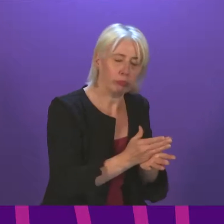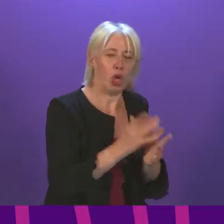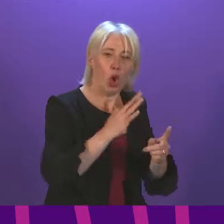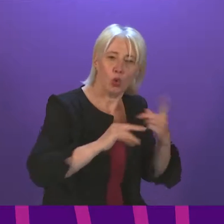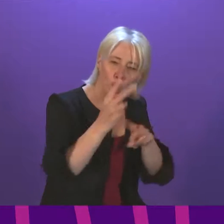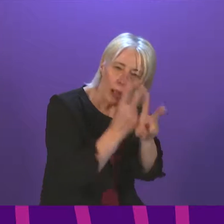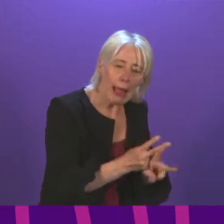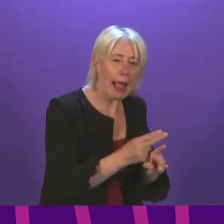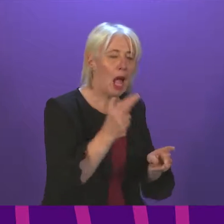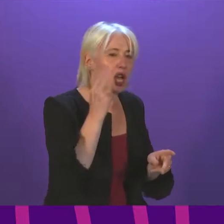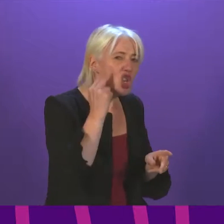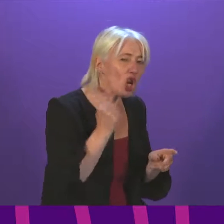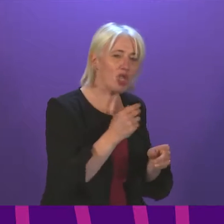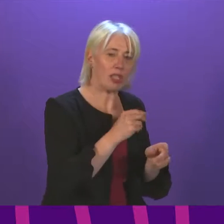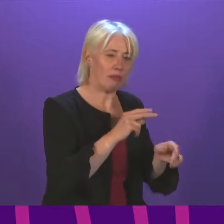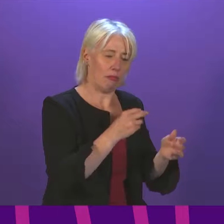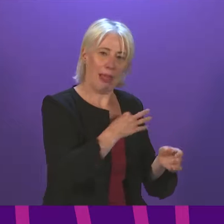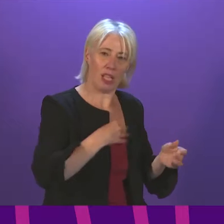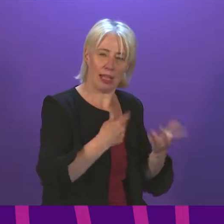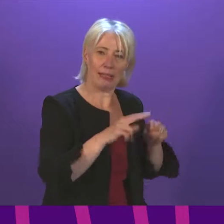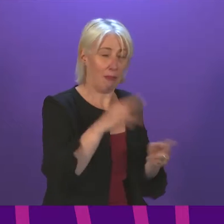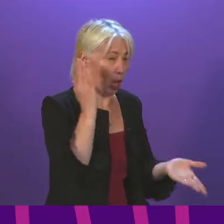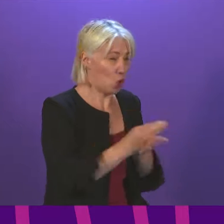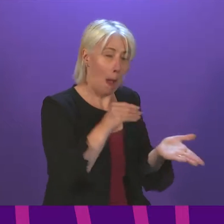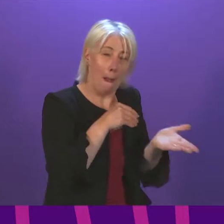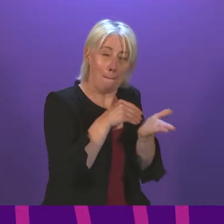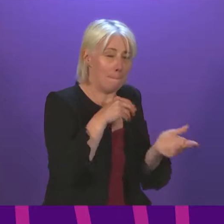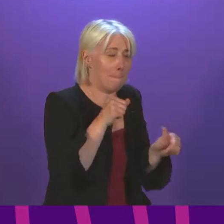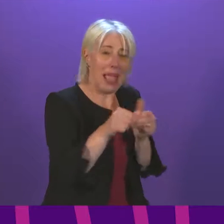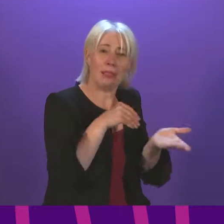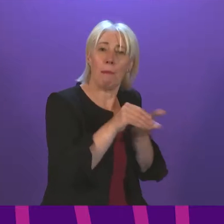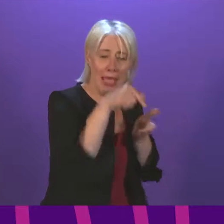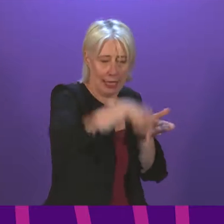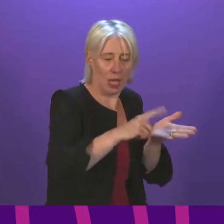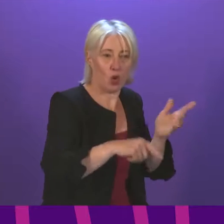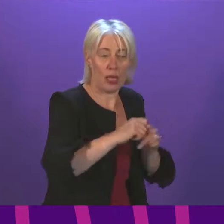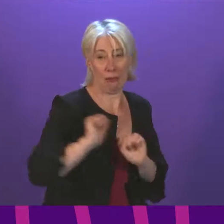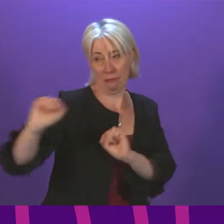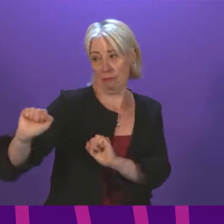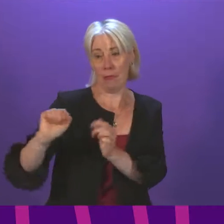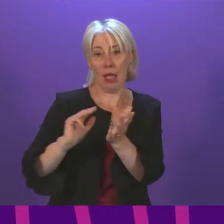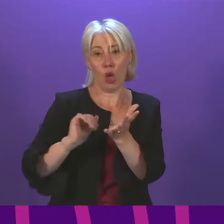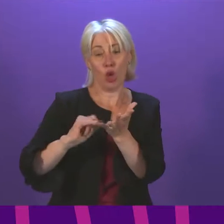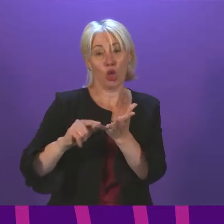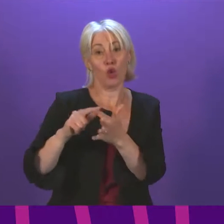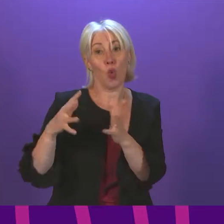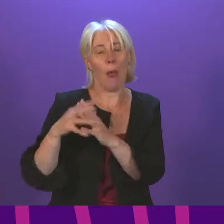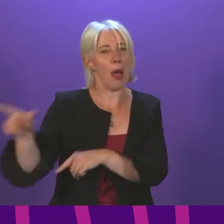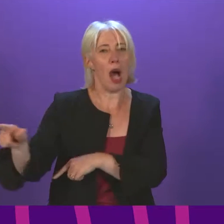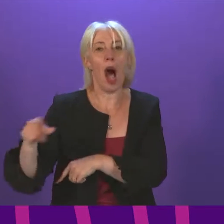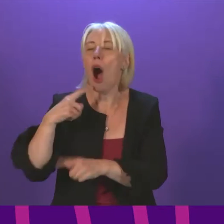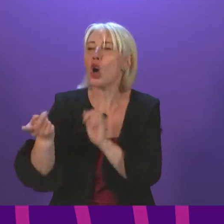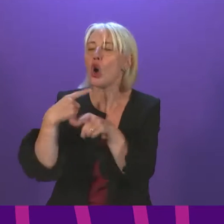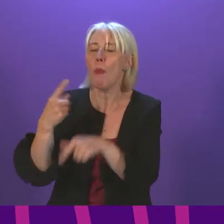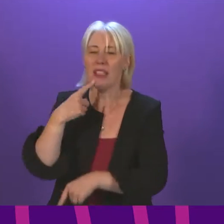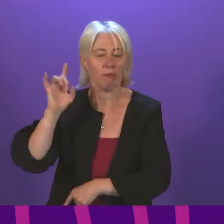workers continue to be paid, the best paid in the rest of the UK. And what Ms Webber's abhorrent comments about our NHS workers shows is